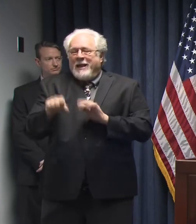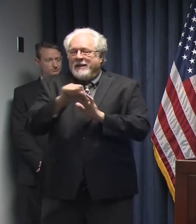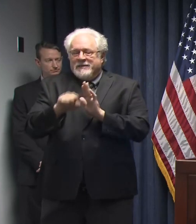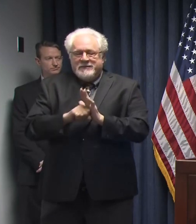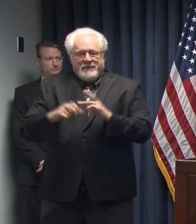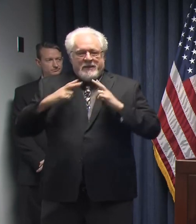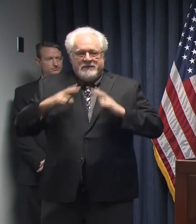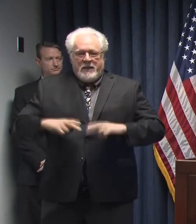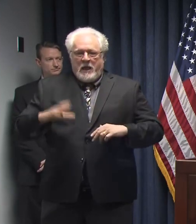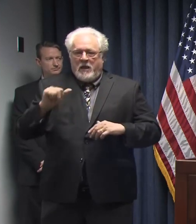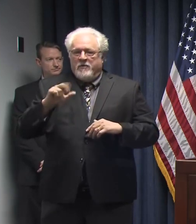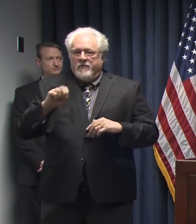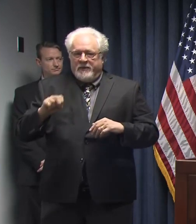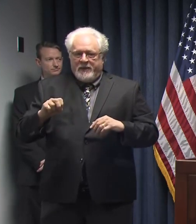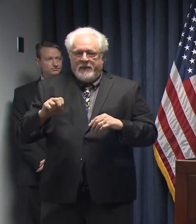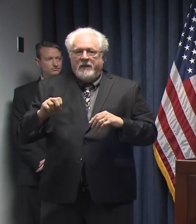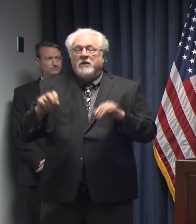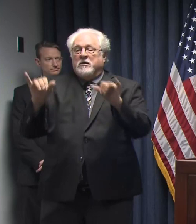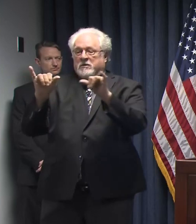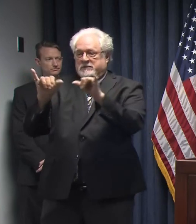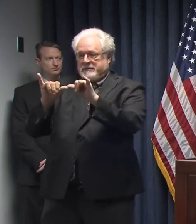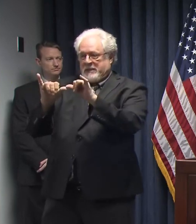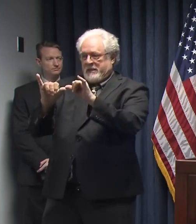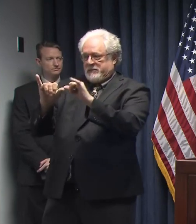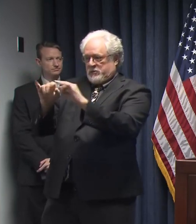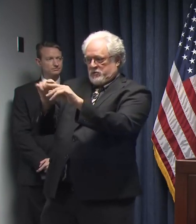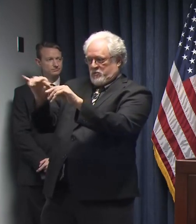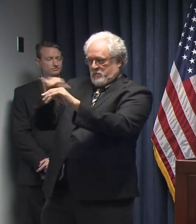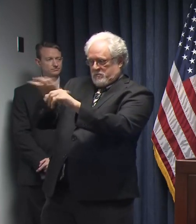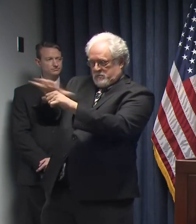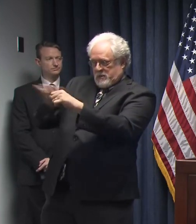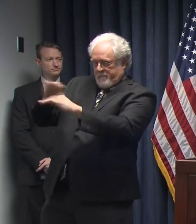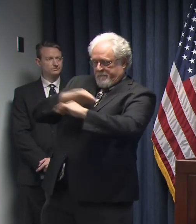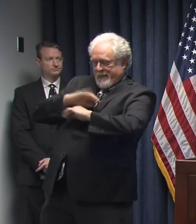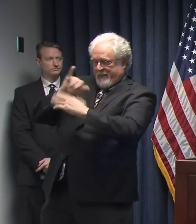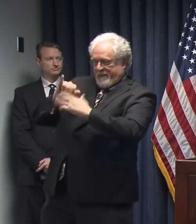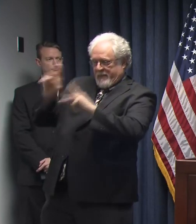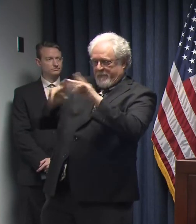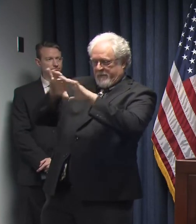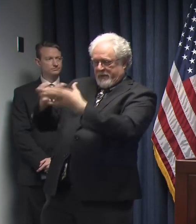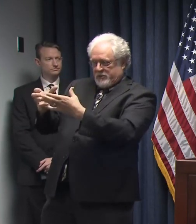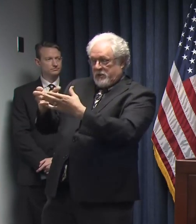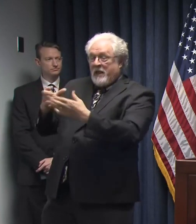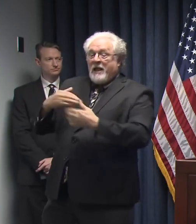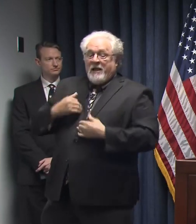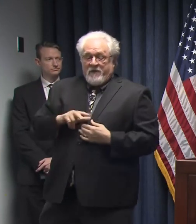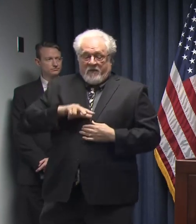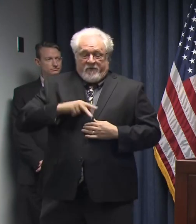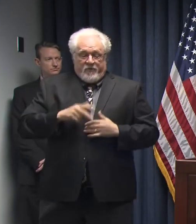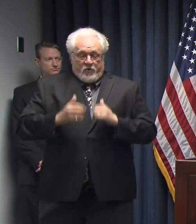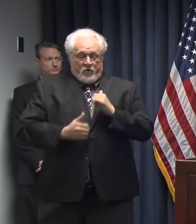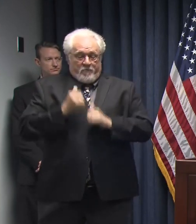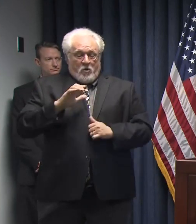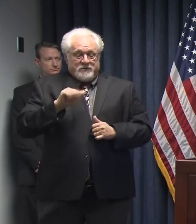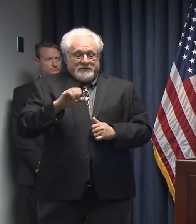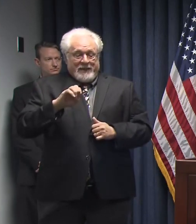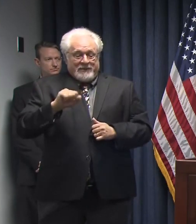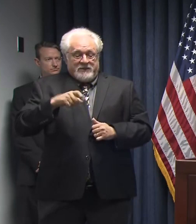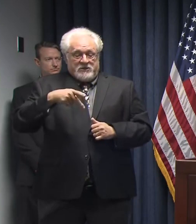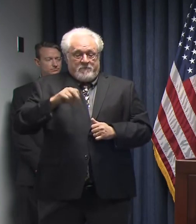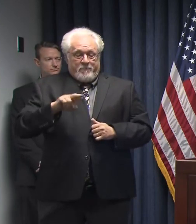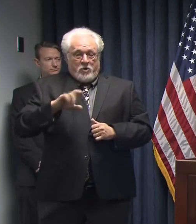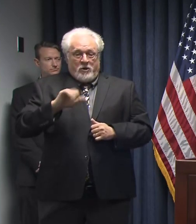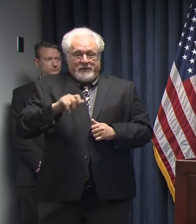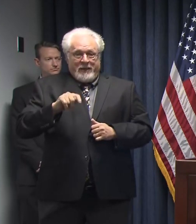health care delivery system is sized to meet its population. And so if you have the third most cases per capita, then that